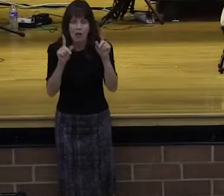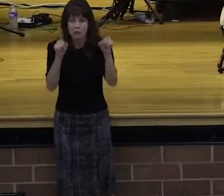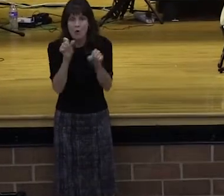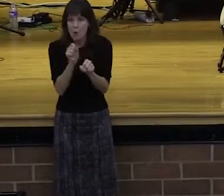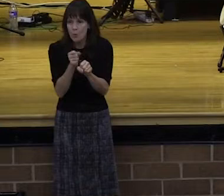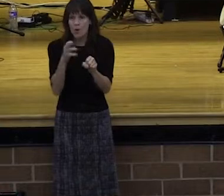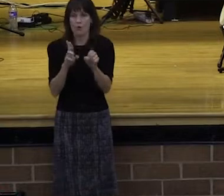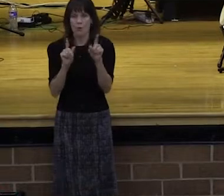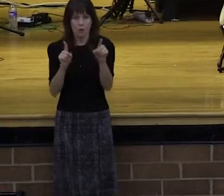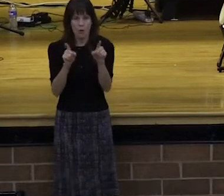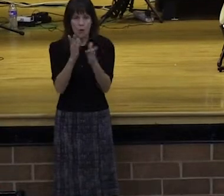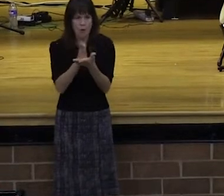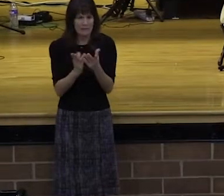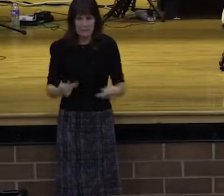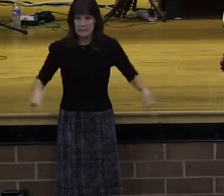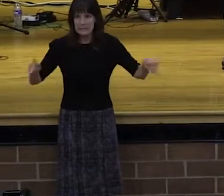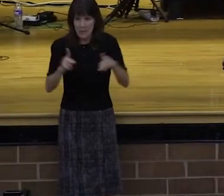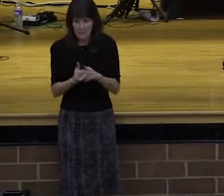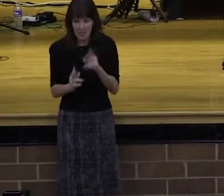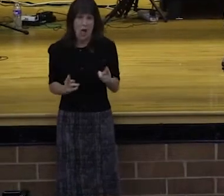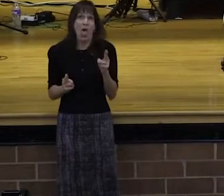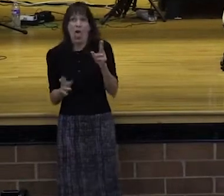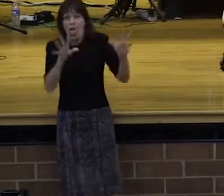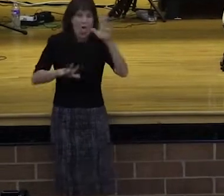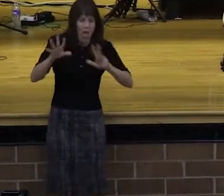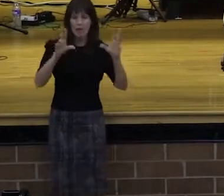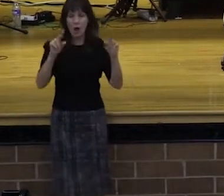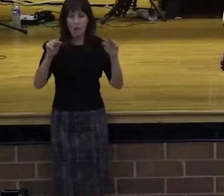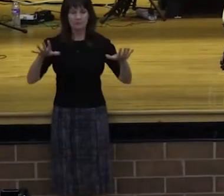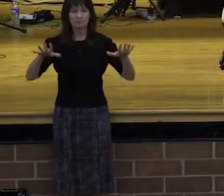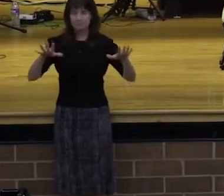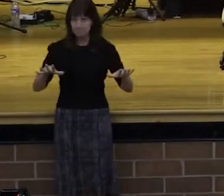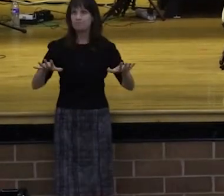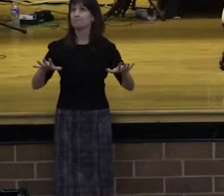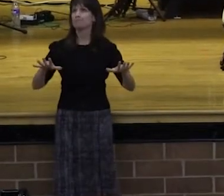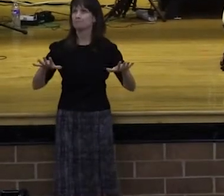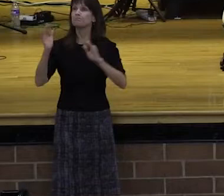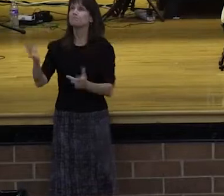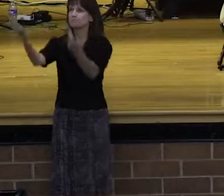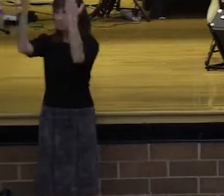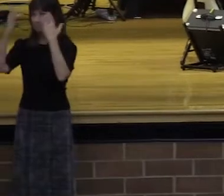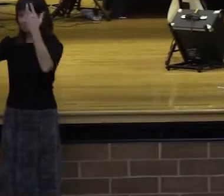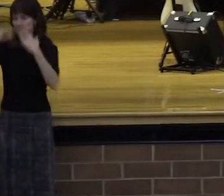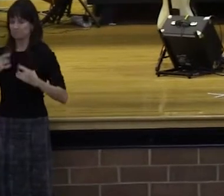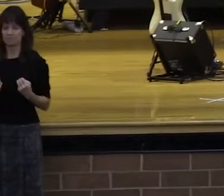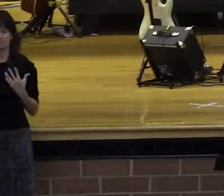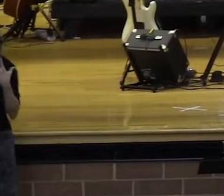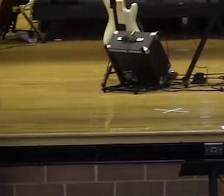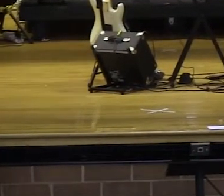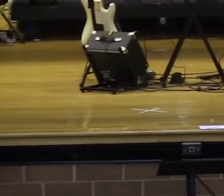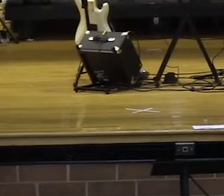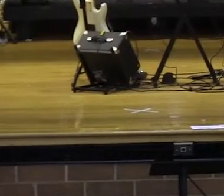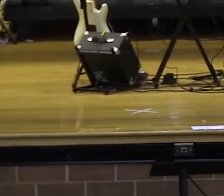mercy. I'm wanting, because it's as we acknowledge it, we learn to draw from it. You see, this is going to be some of the keys. We're called to sow what we reap, but